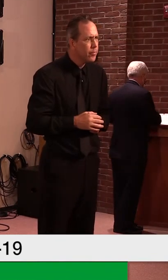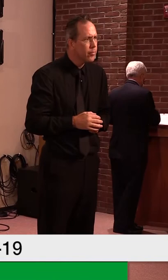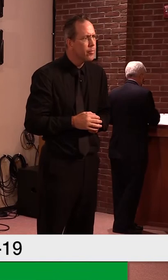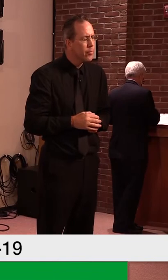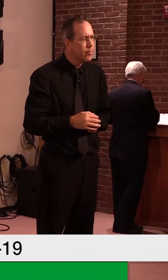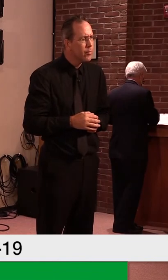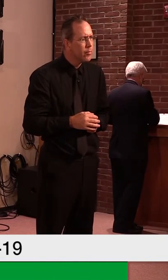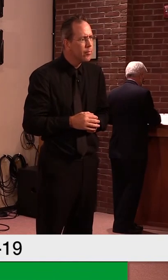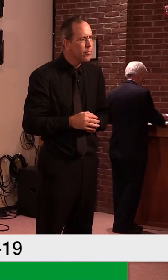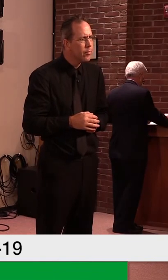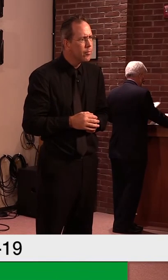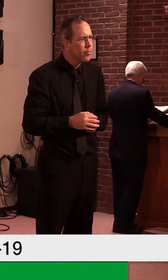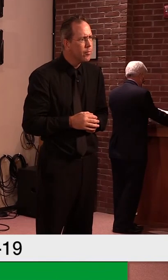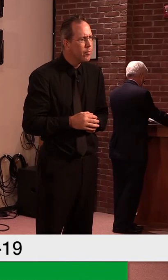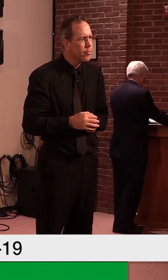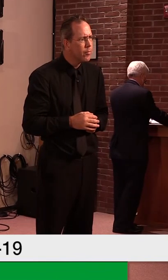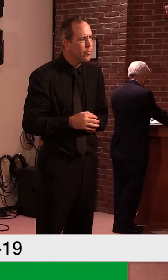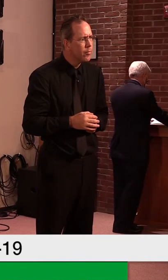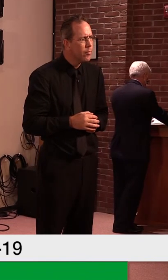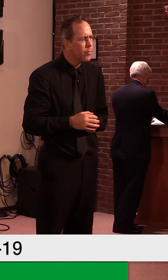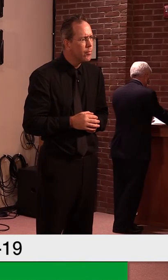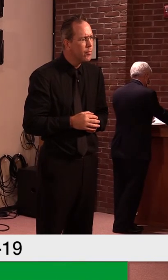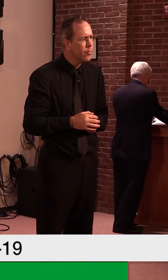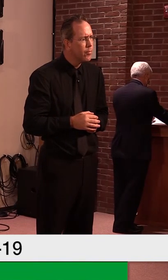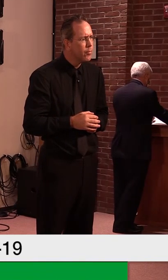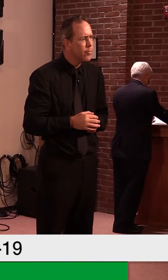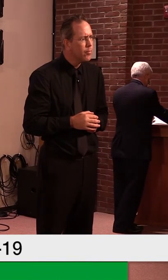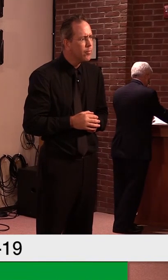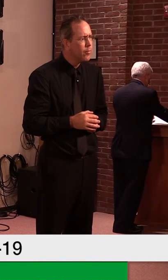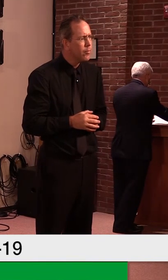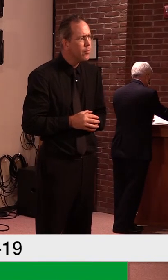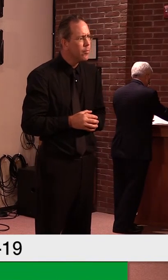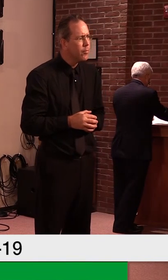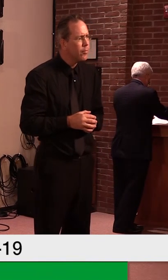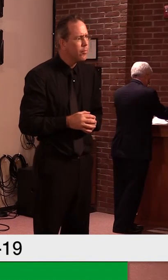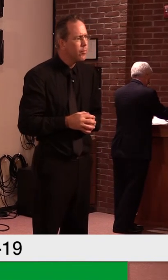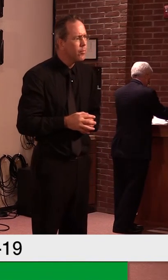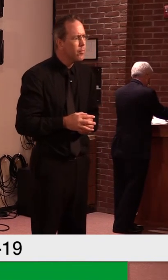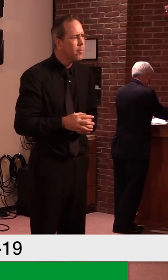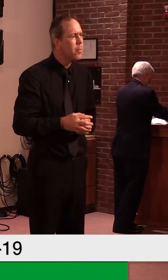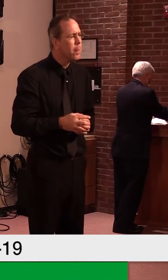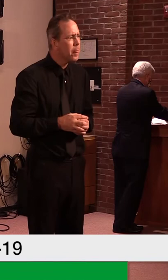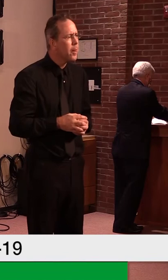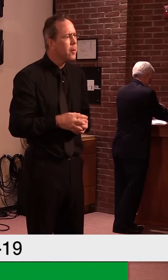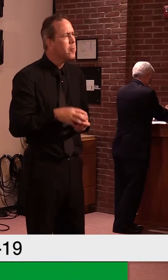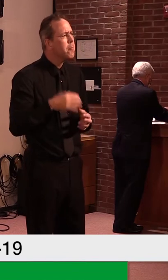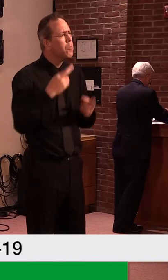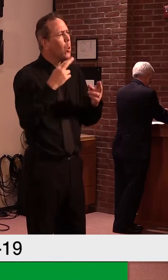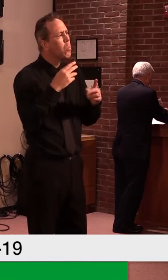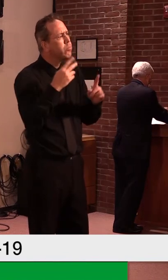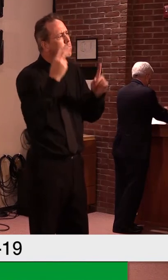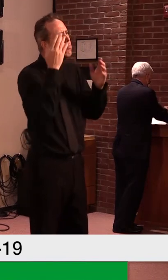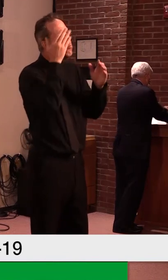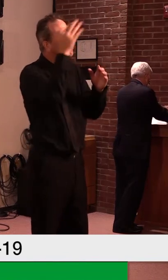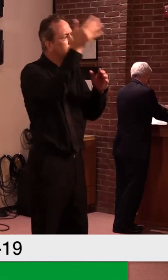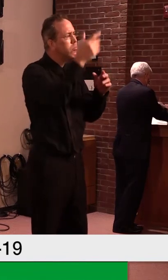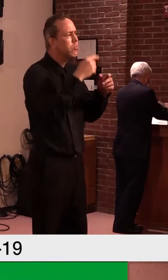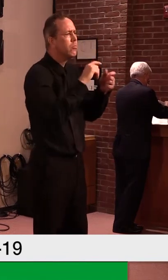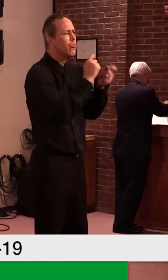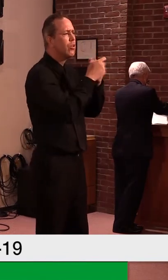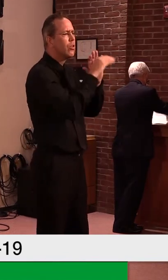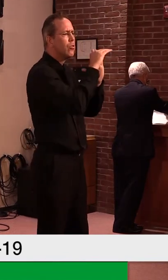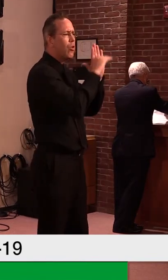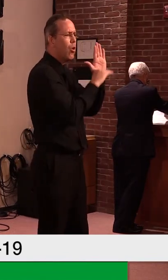terms of trying to keep the population down. Um, but, uh, and judiciary has a role to play as well. I mean, they, uh,